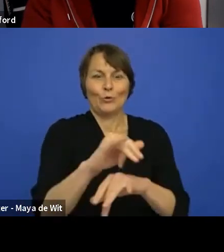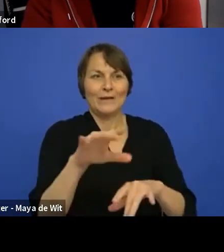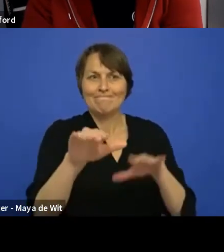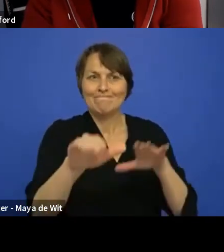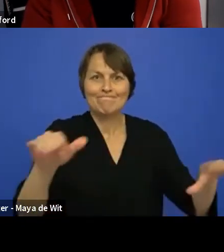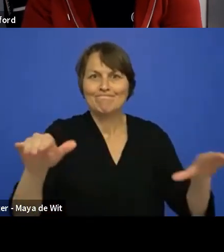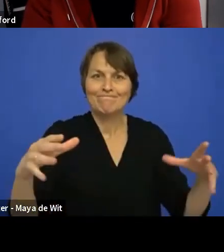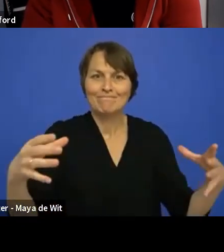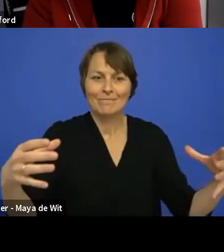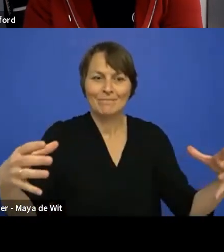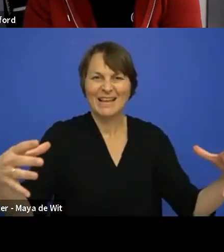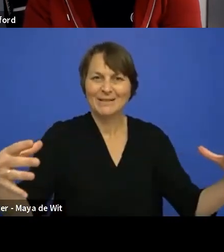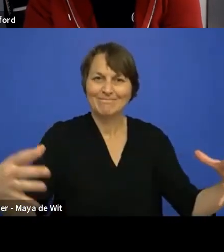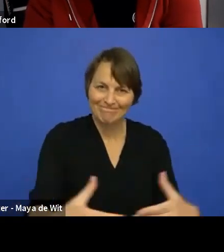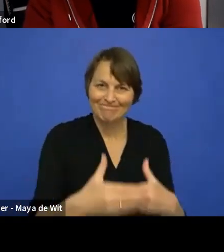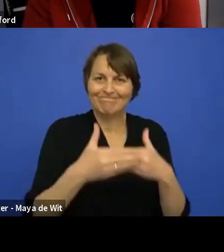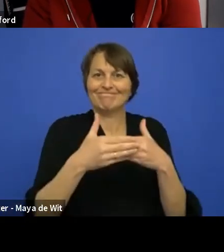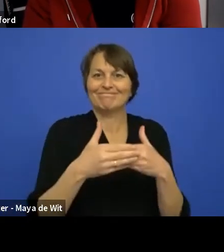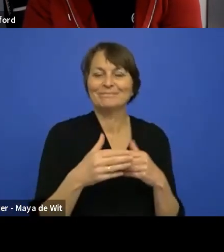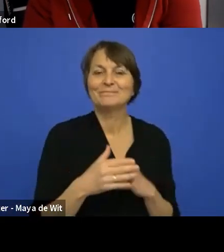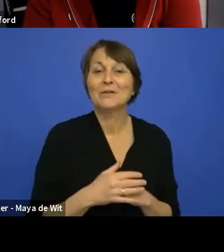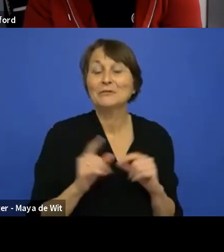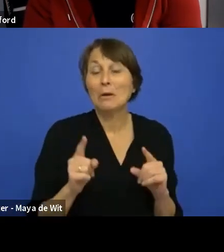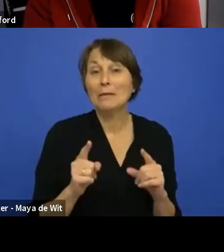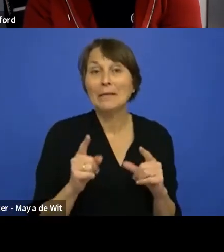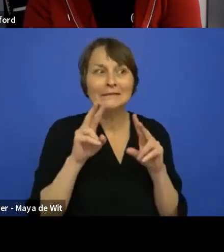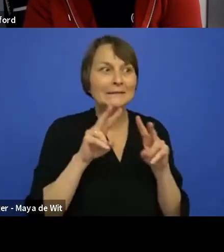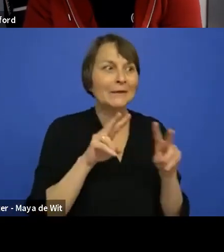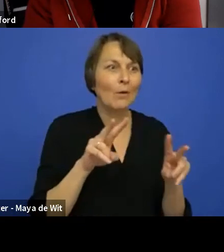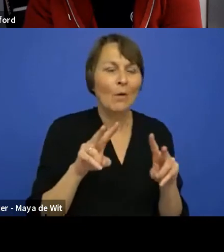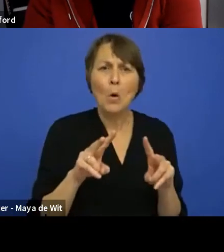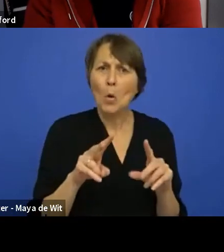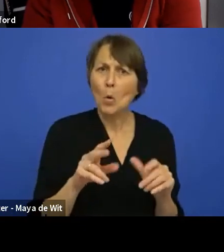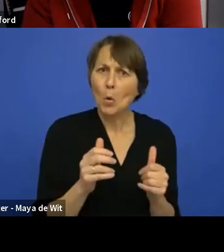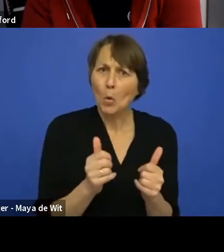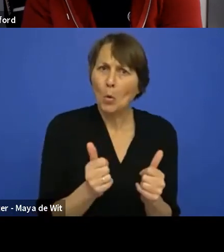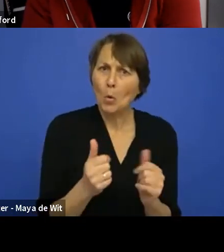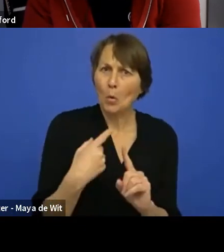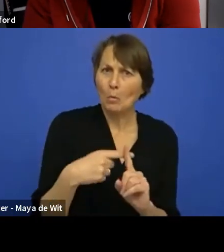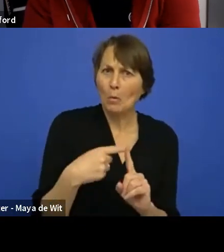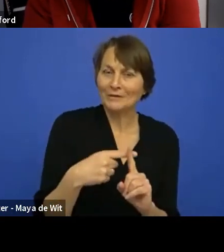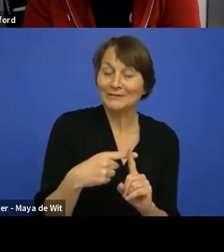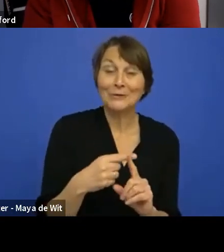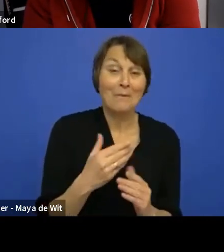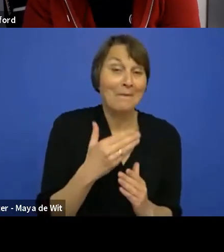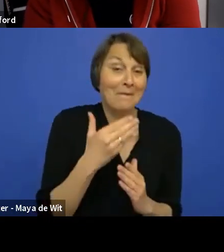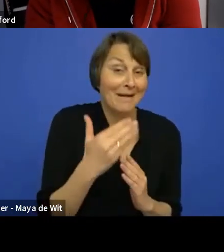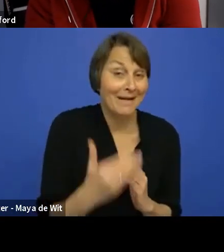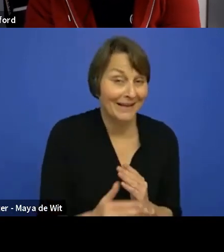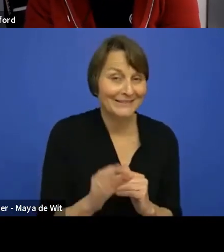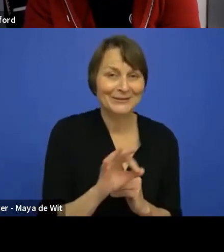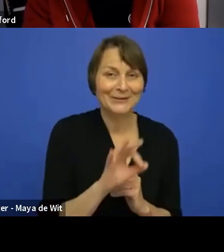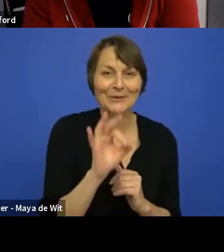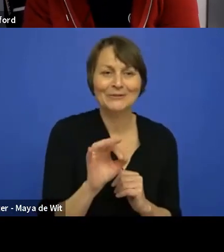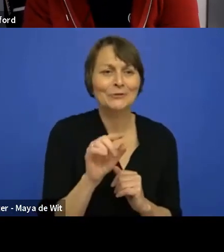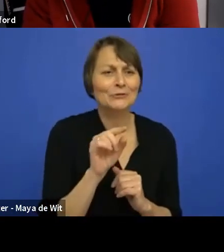in, in the grand scheme of things, a real big positive. So as the last question, then maybe you can all say, what are you most